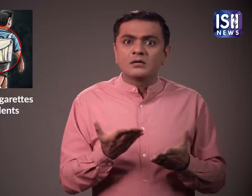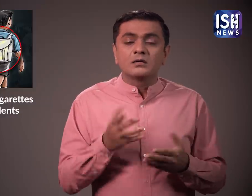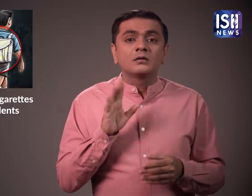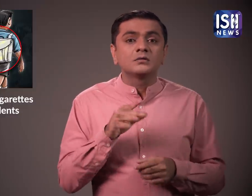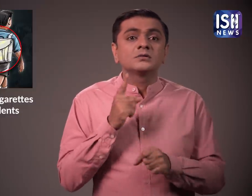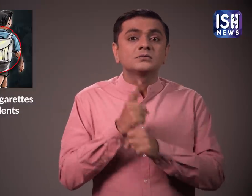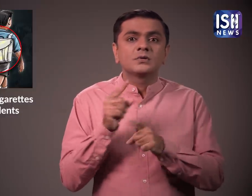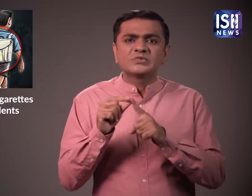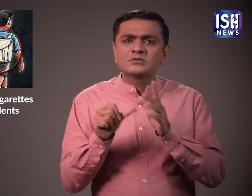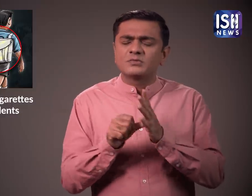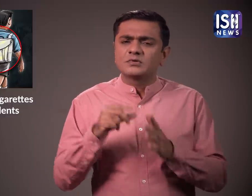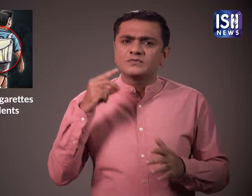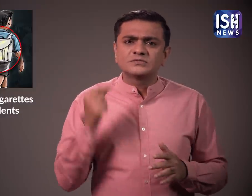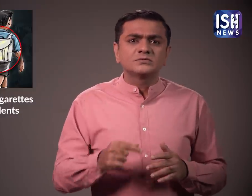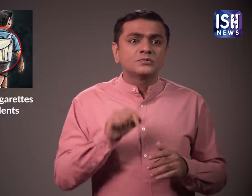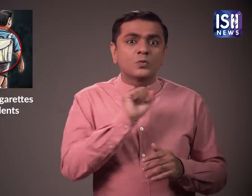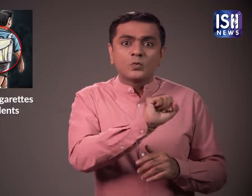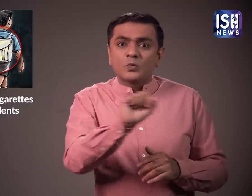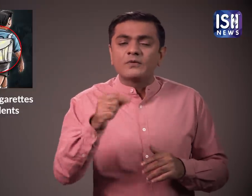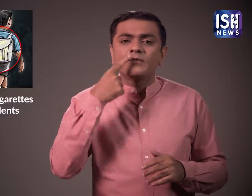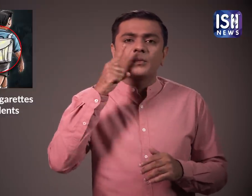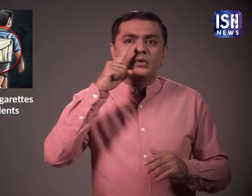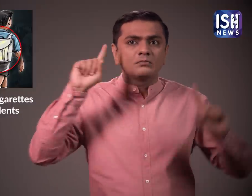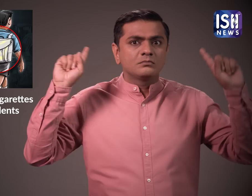A parent-teacher meeting was called to discuss the situation.